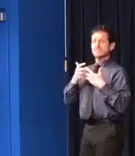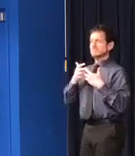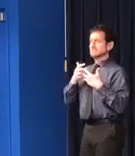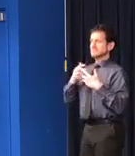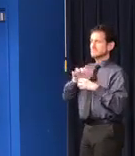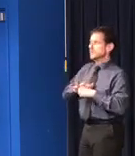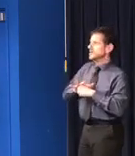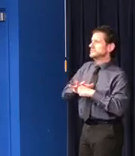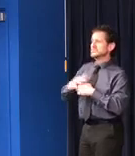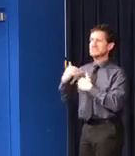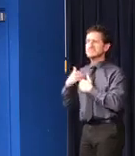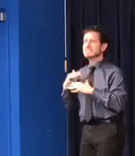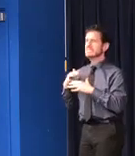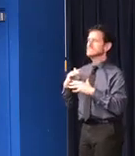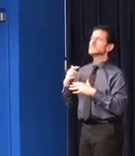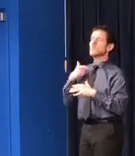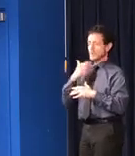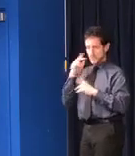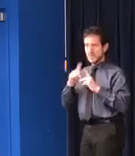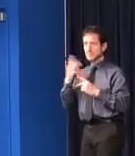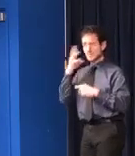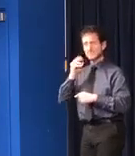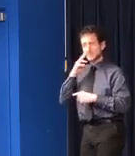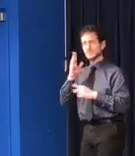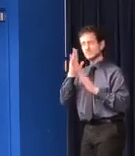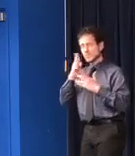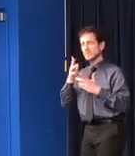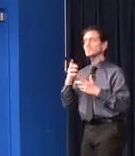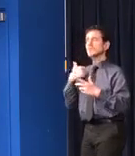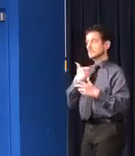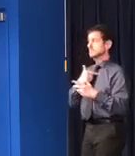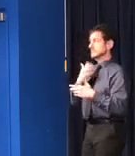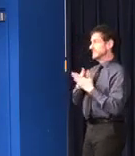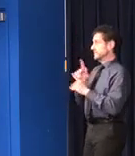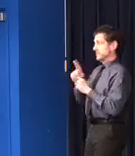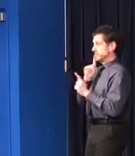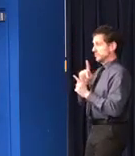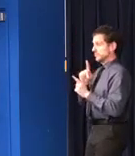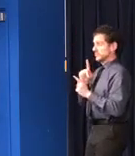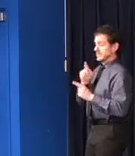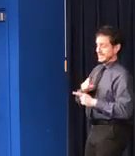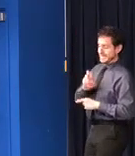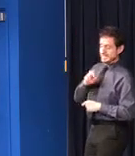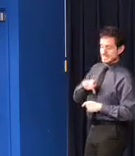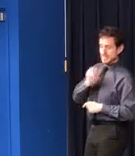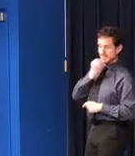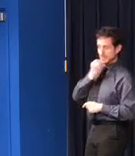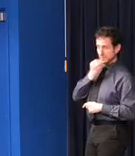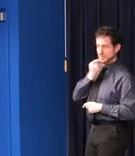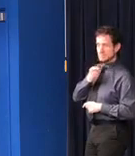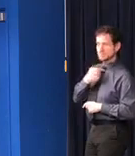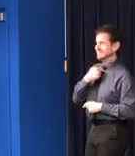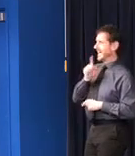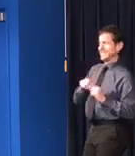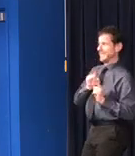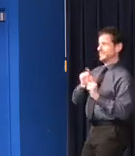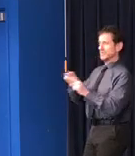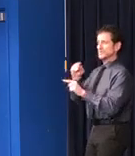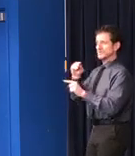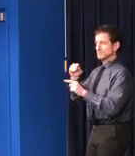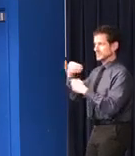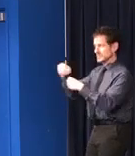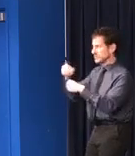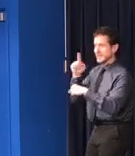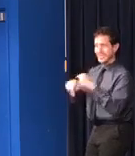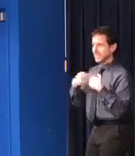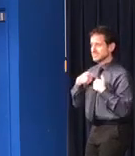emergency. We know some SNAP participants may be unable to get to the grocery store. However, if you have a trusted home care